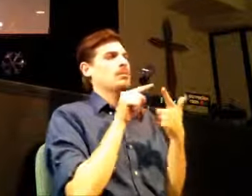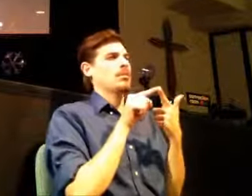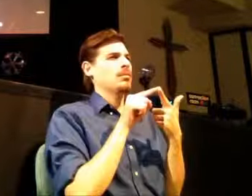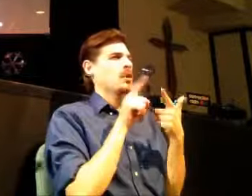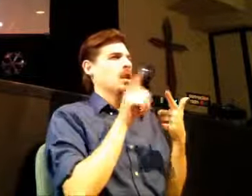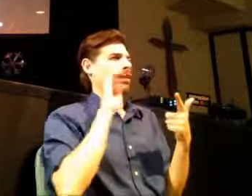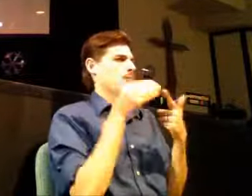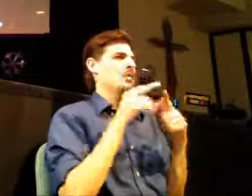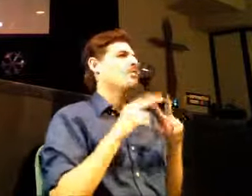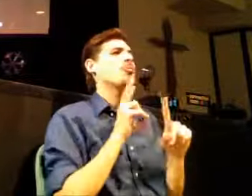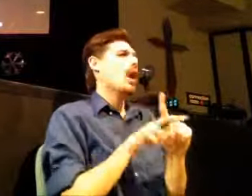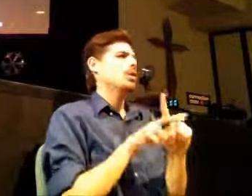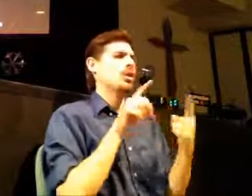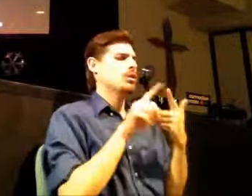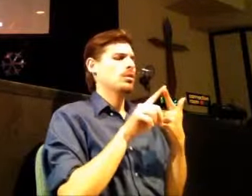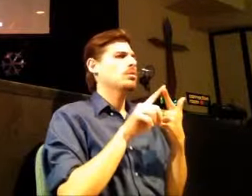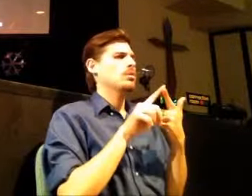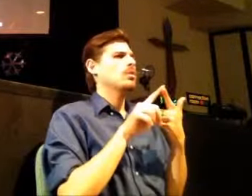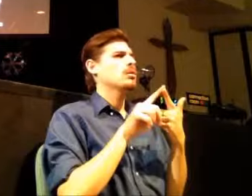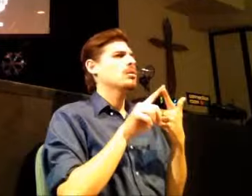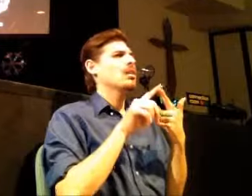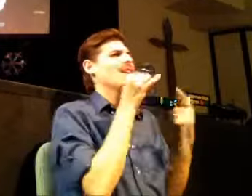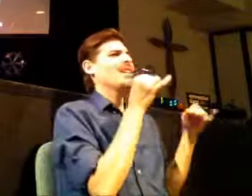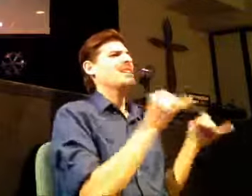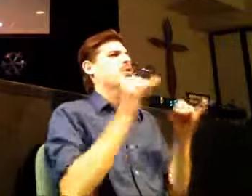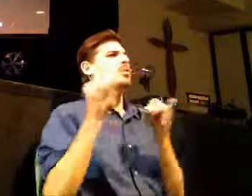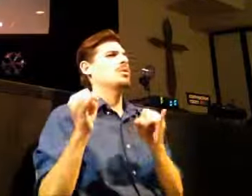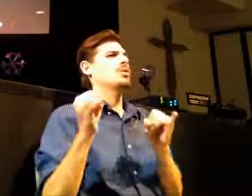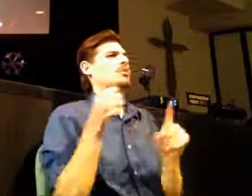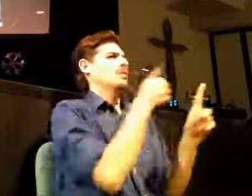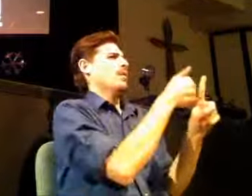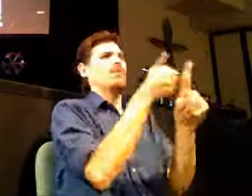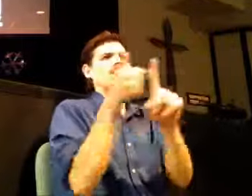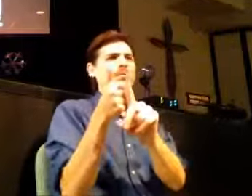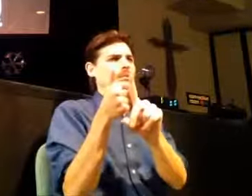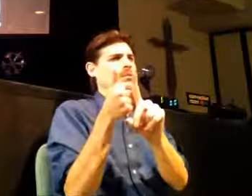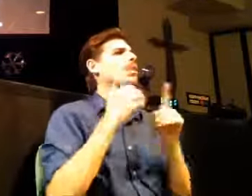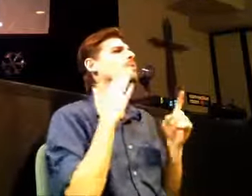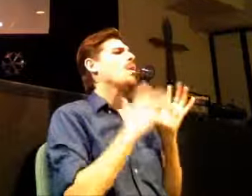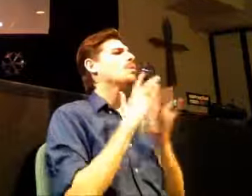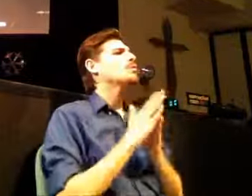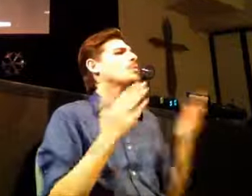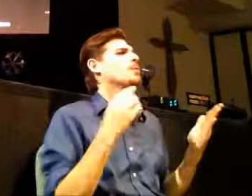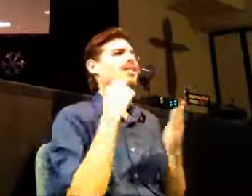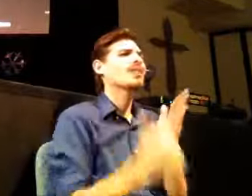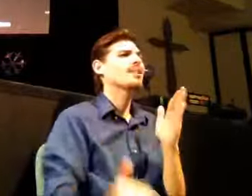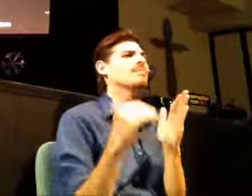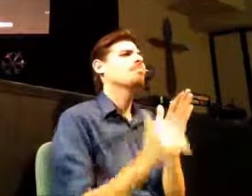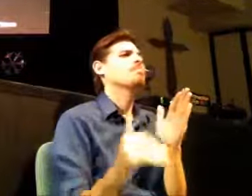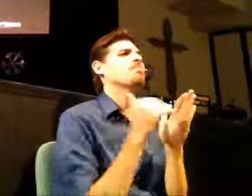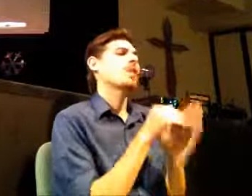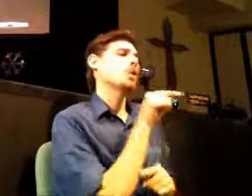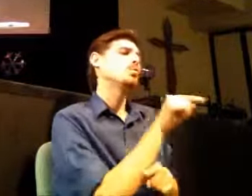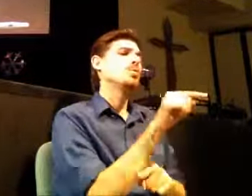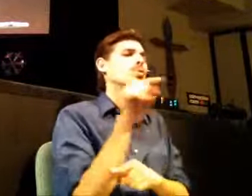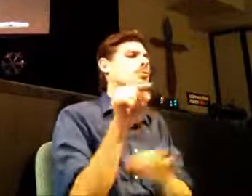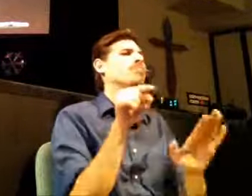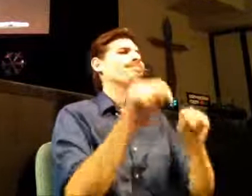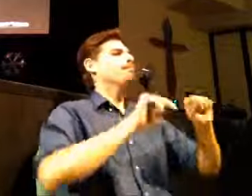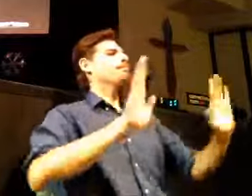really simple but very practical, is about what we can do at an individual level. Because I think this is important. You see, this all through Scripture, there's time after time where God tells people, and you know what's odd here is probably one of the most common